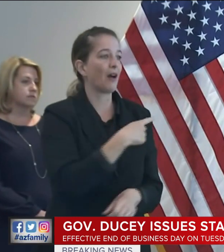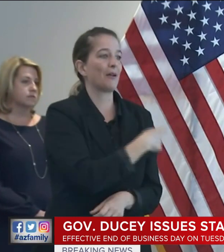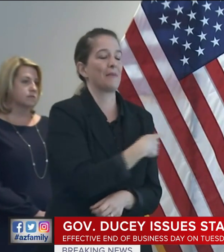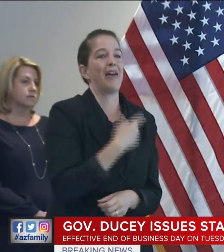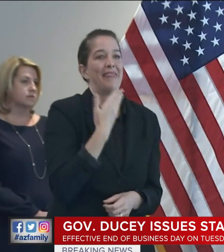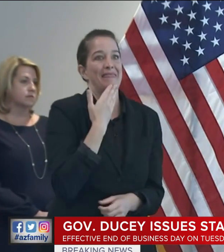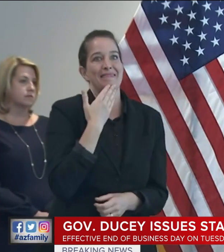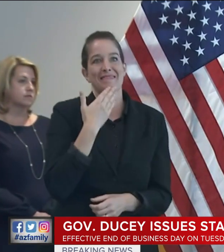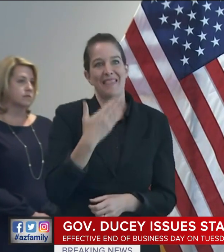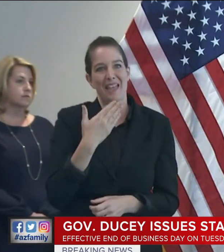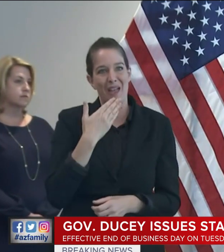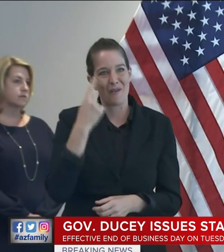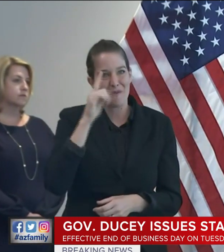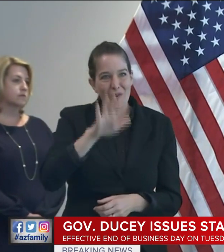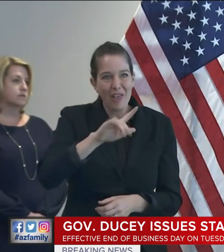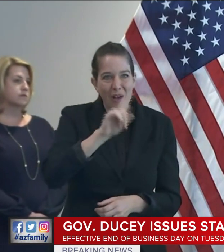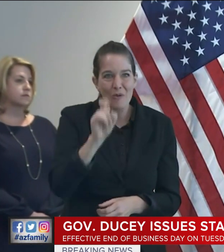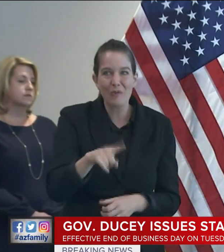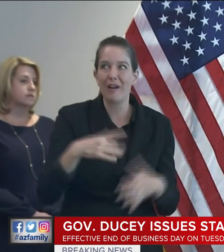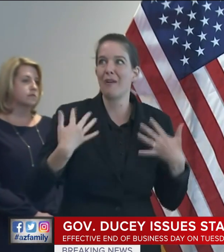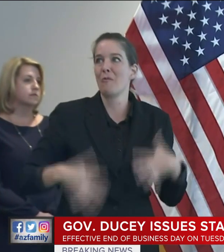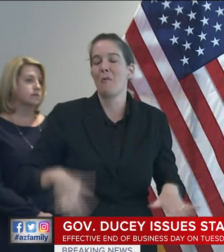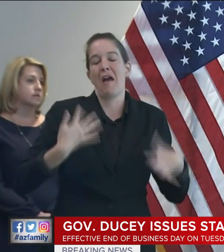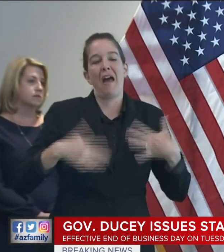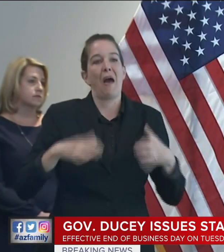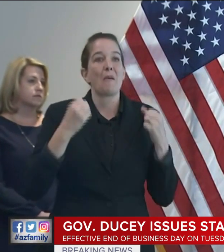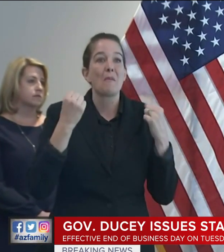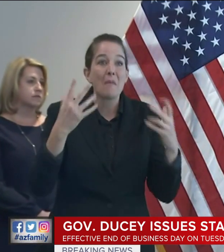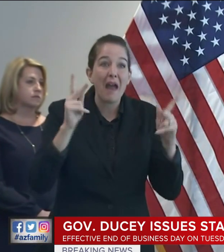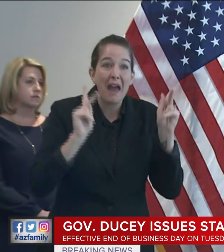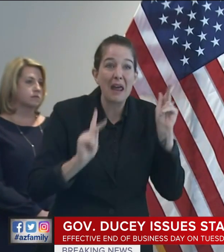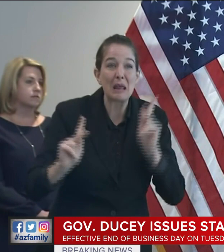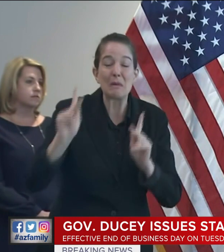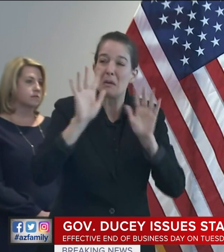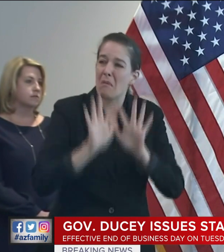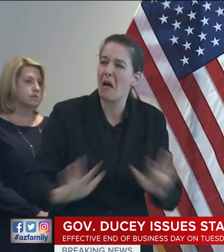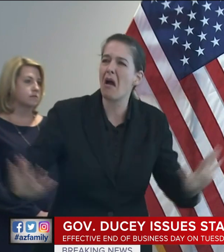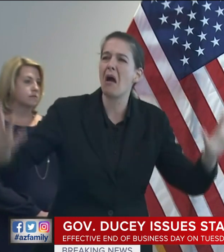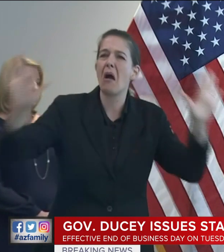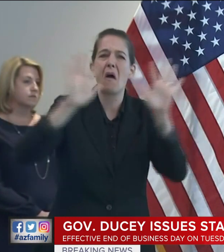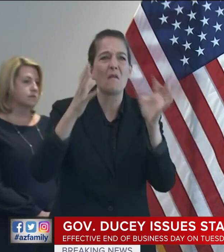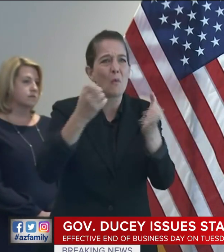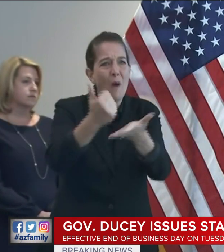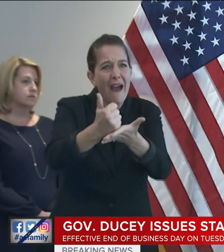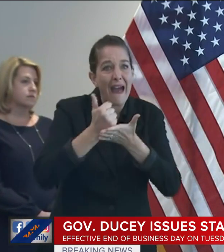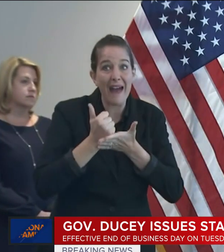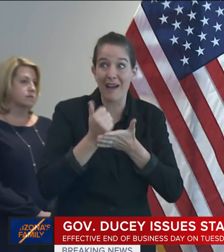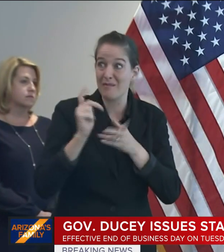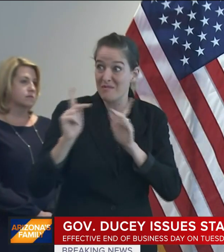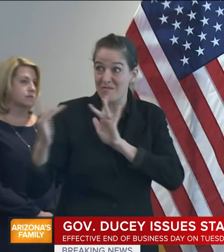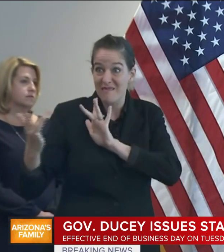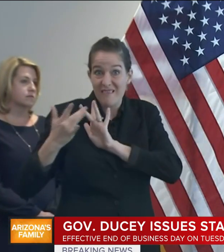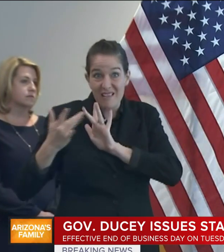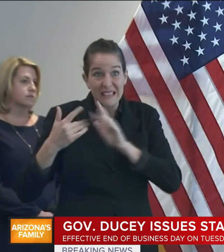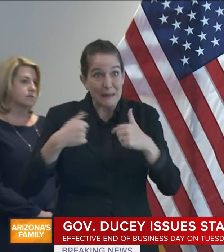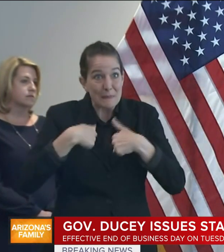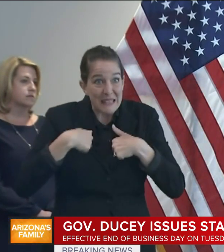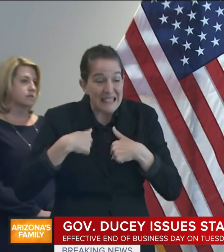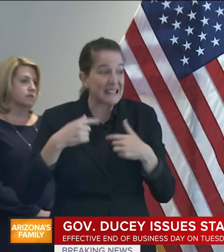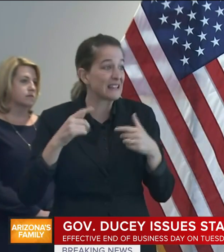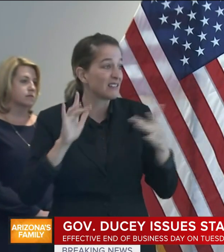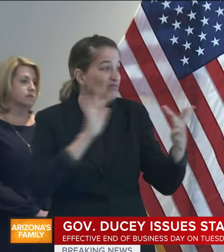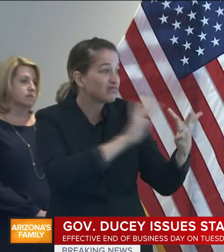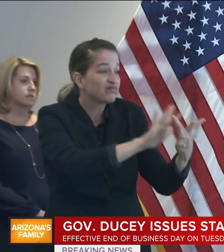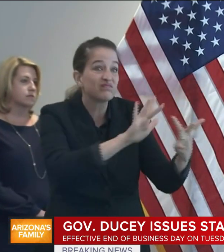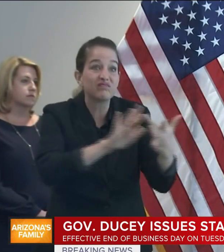a lot of people around the country that have wanted to help out with PPE. Some have reached out to me. Others have reached out to our